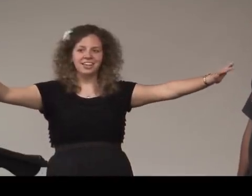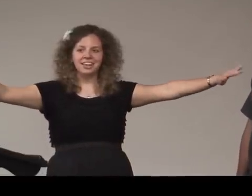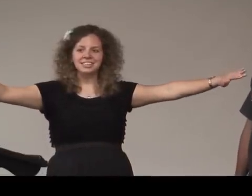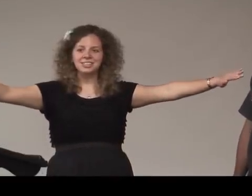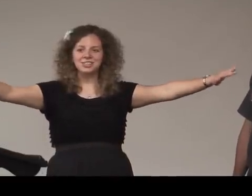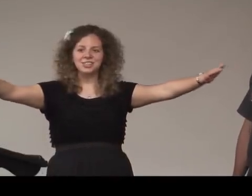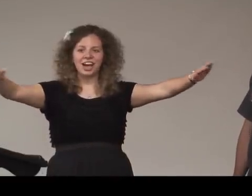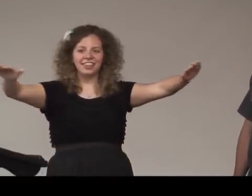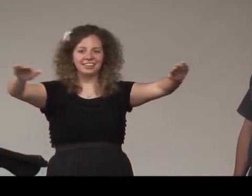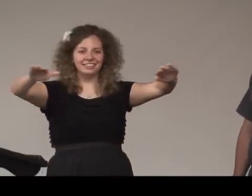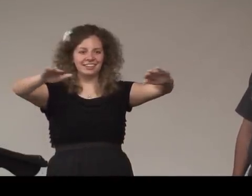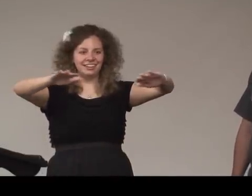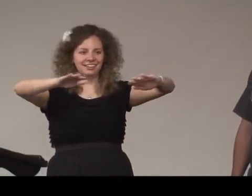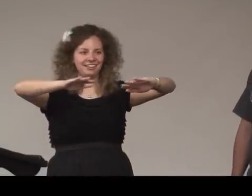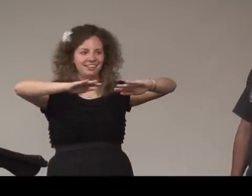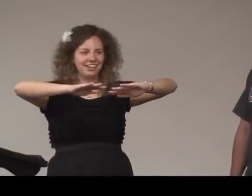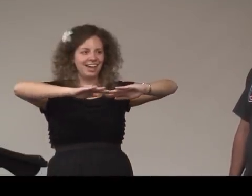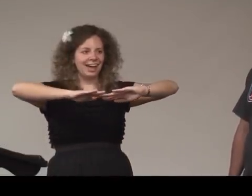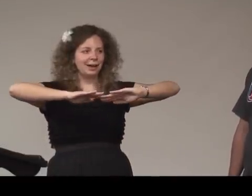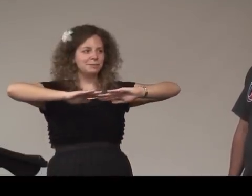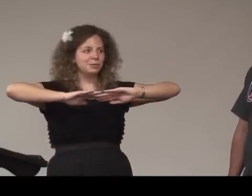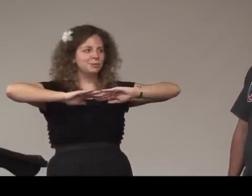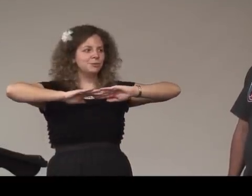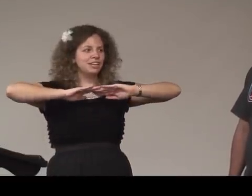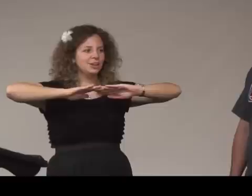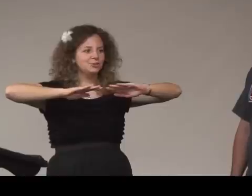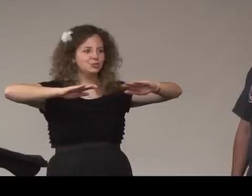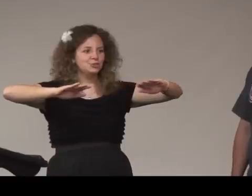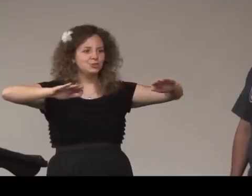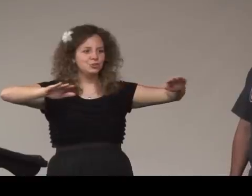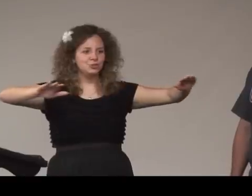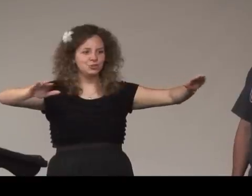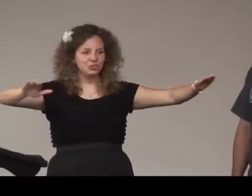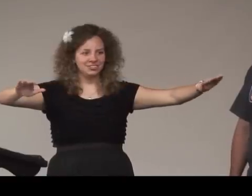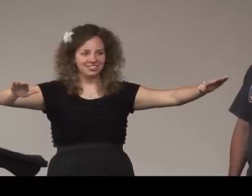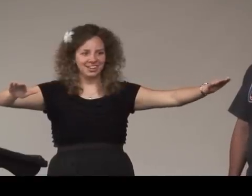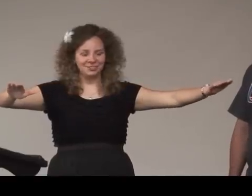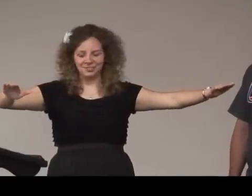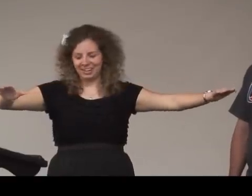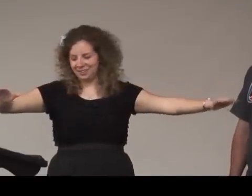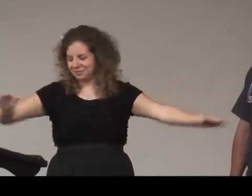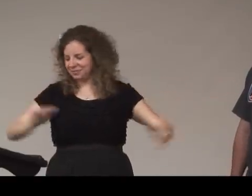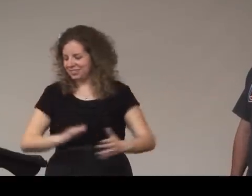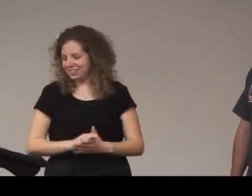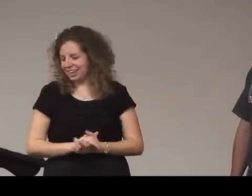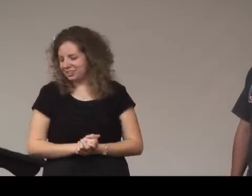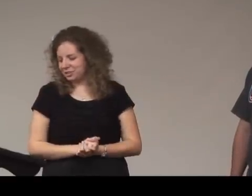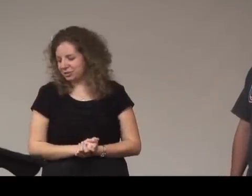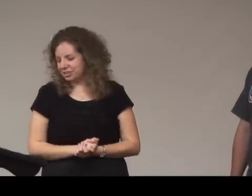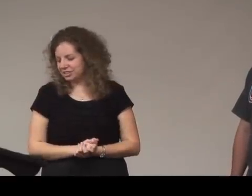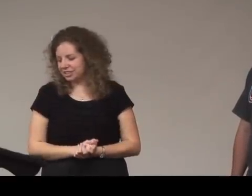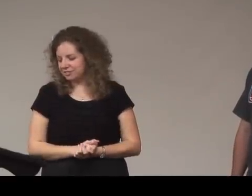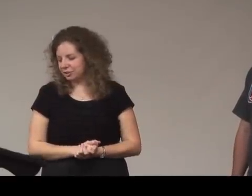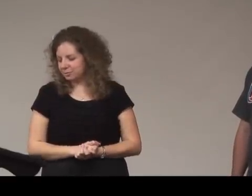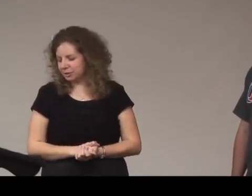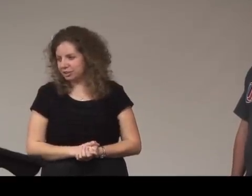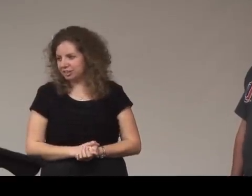silently absolutely okay are we ready okay so you're going to say first person